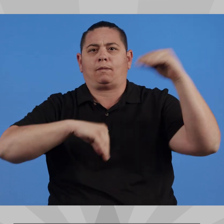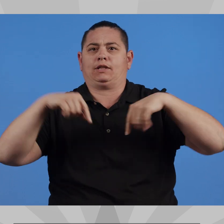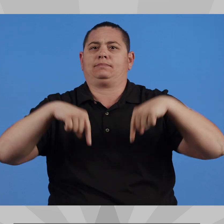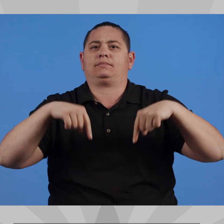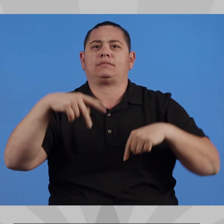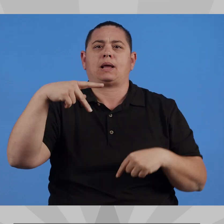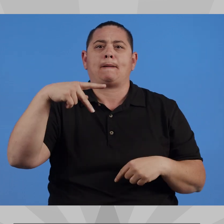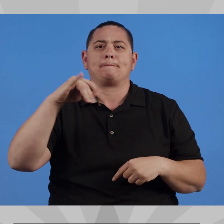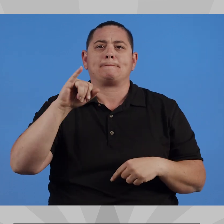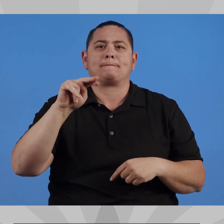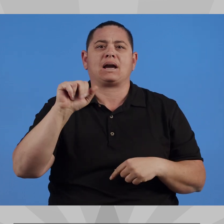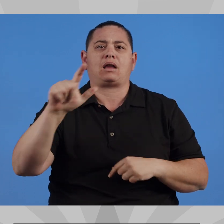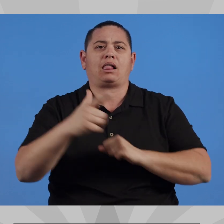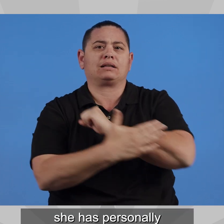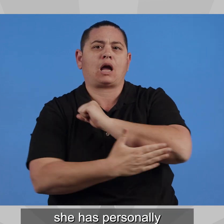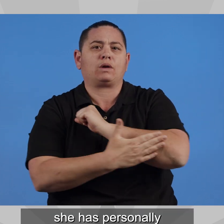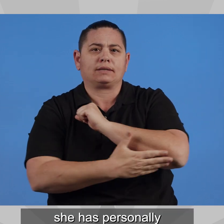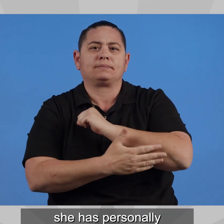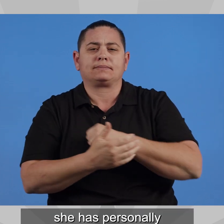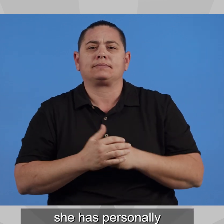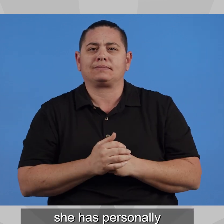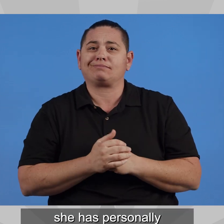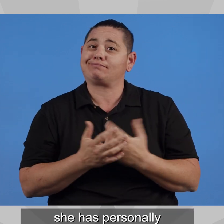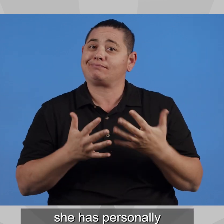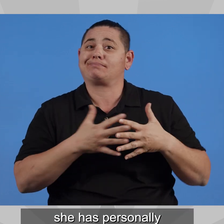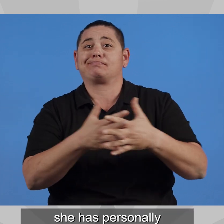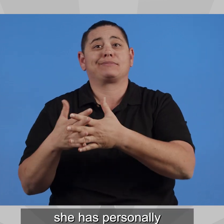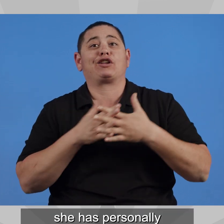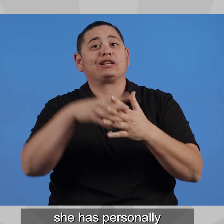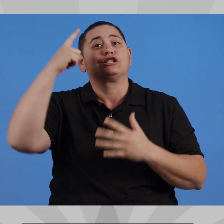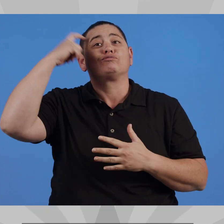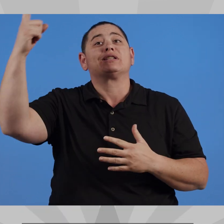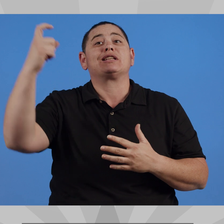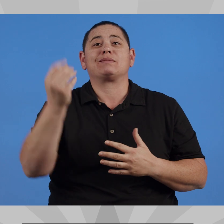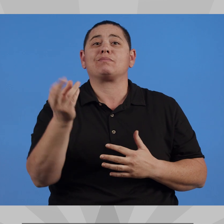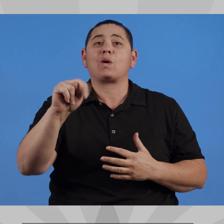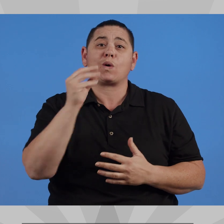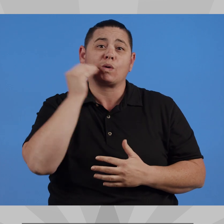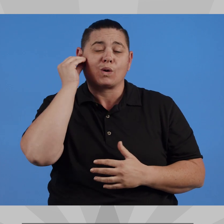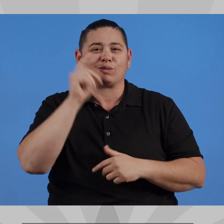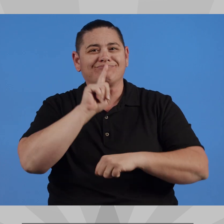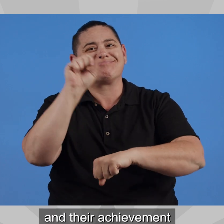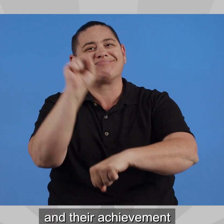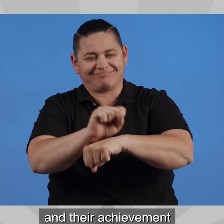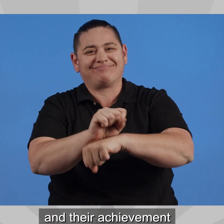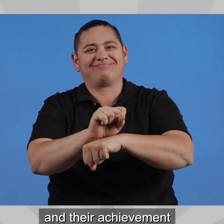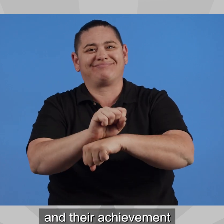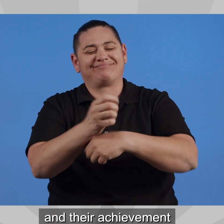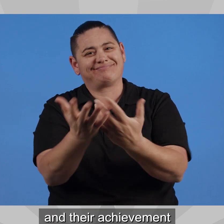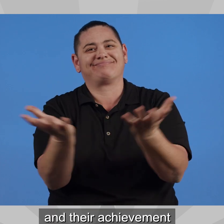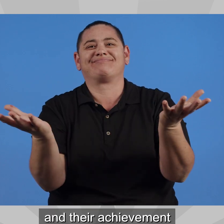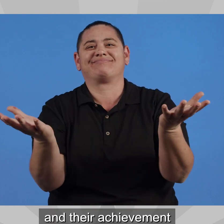And as a fourth-generation realtor, she has personally assisted hundreds of families in their move to Pinal County and their